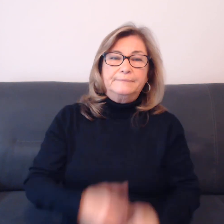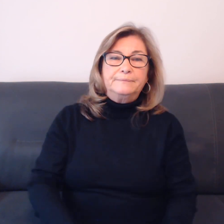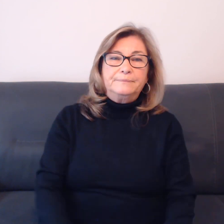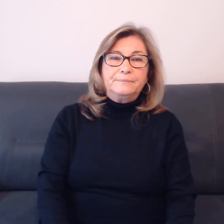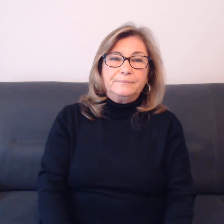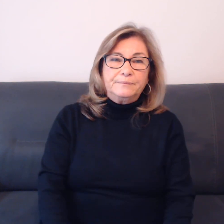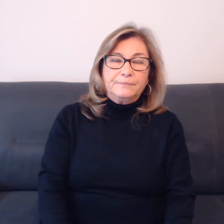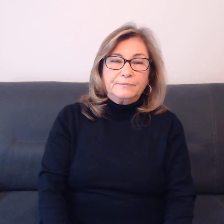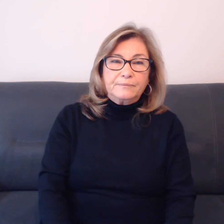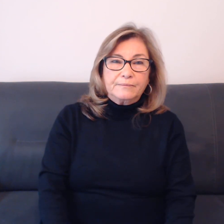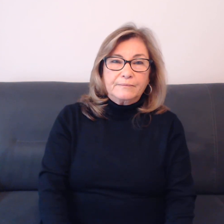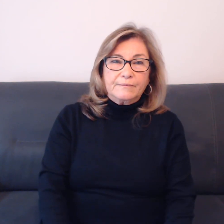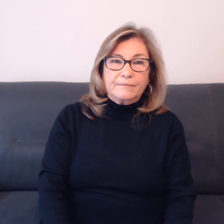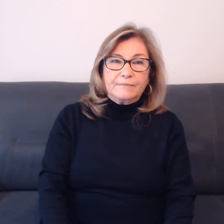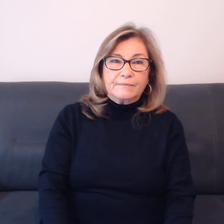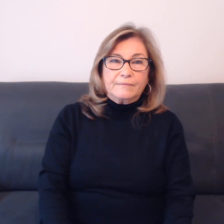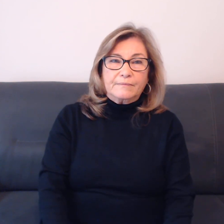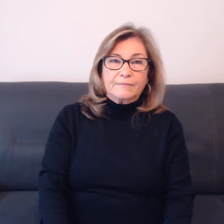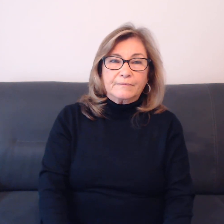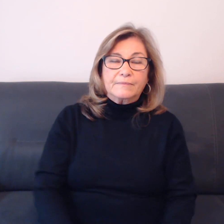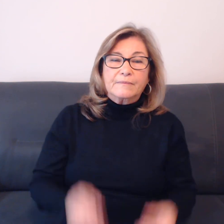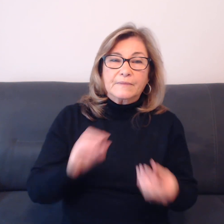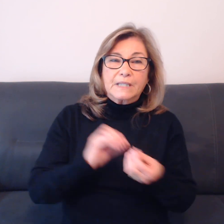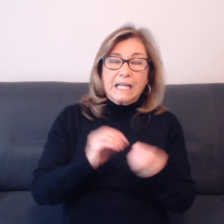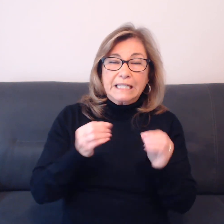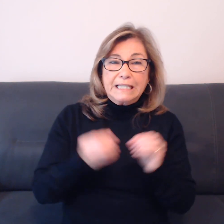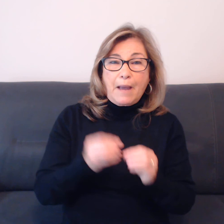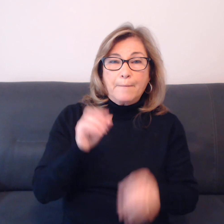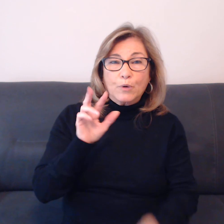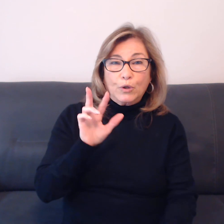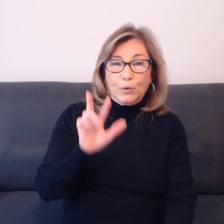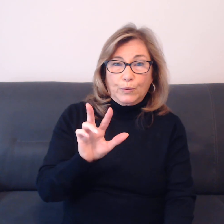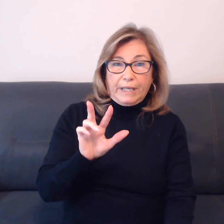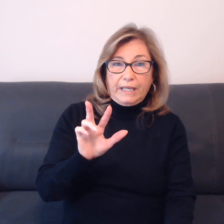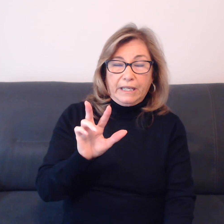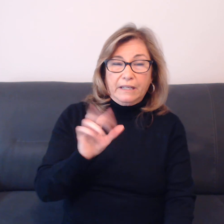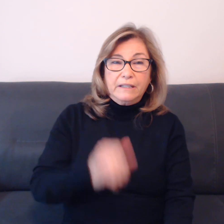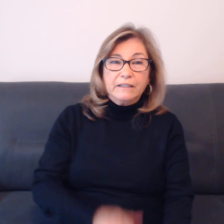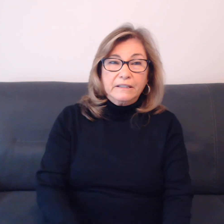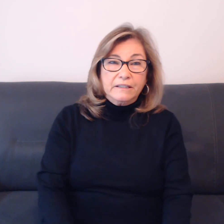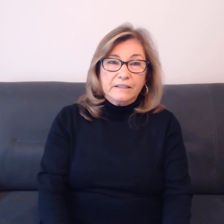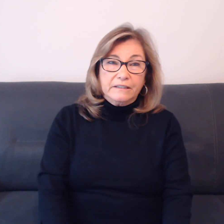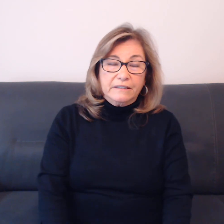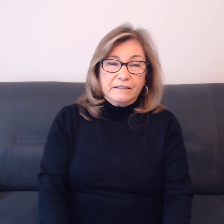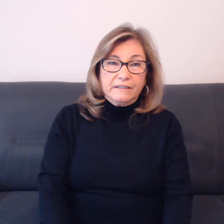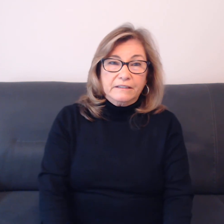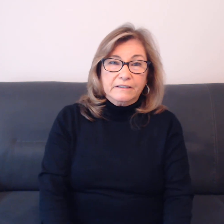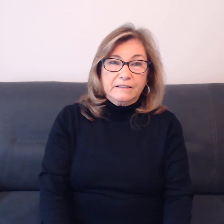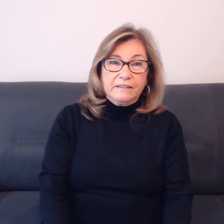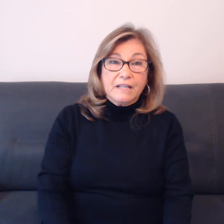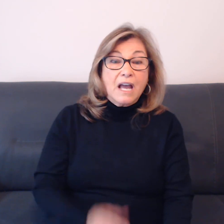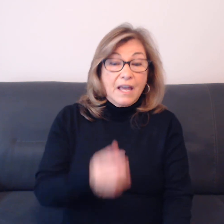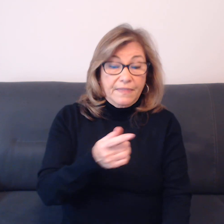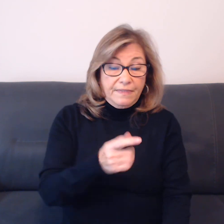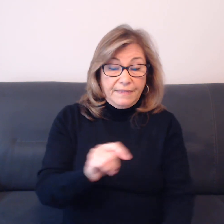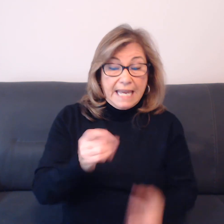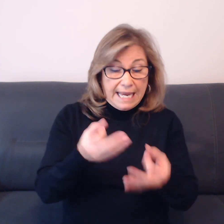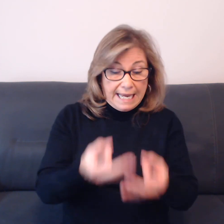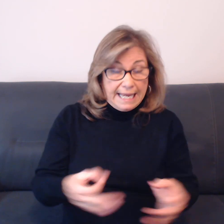Number three, the importance of